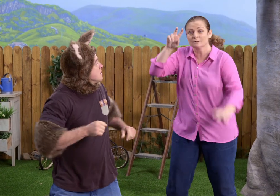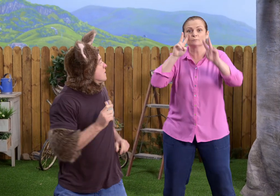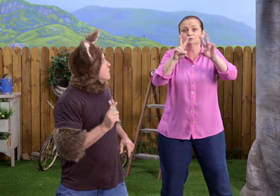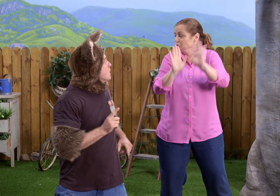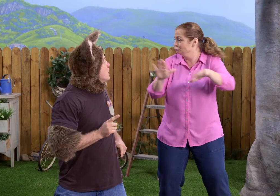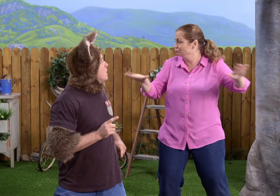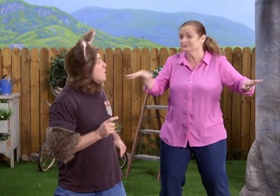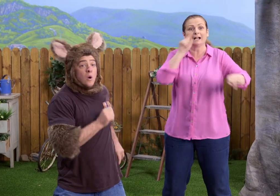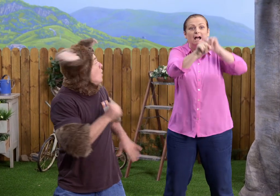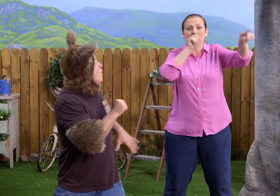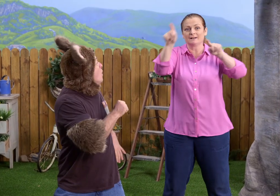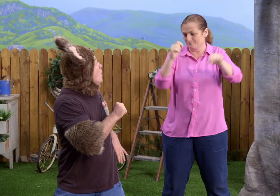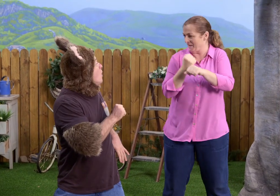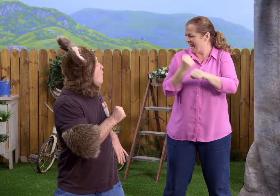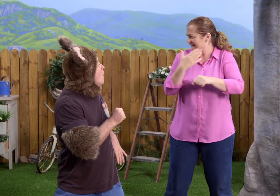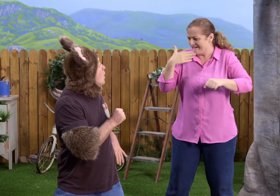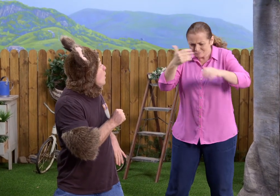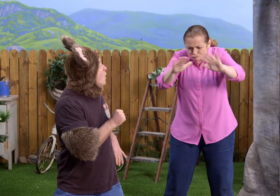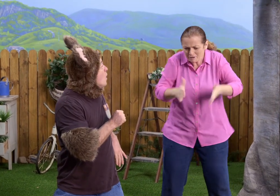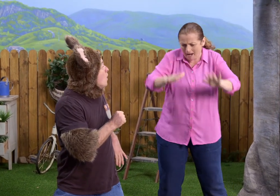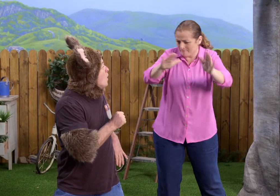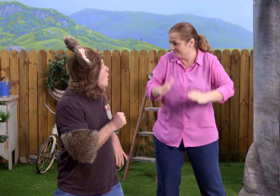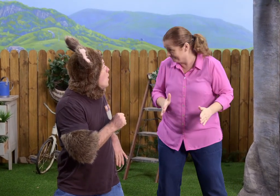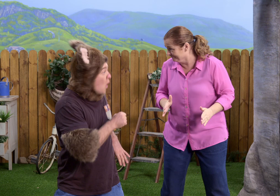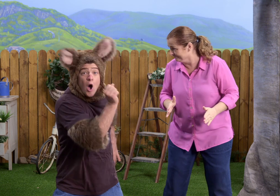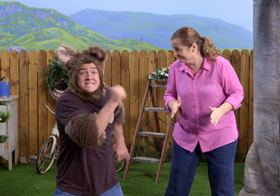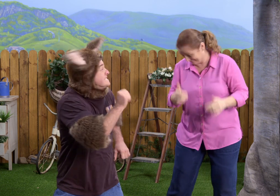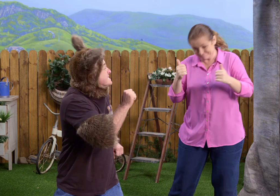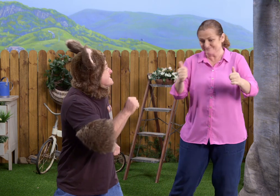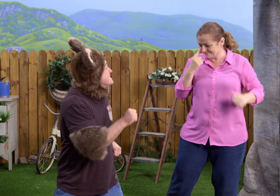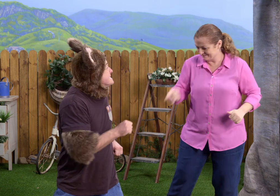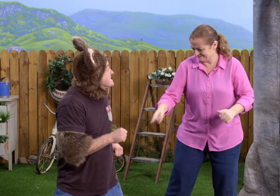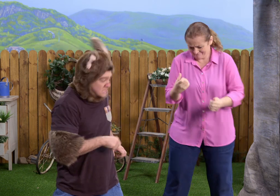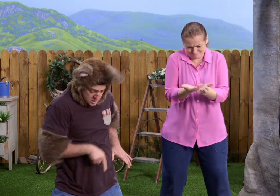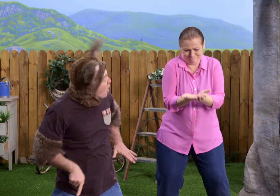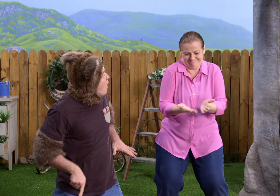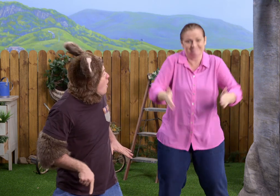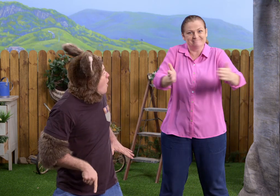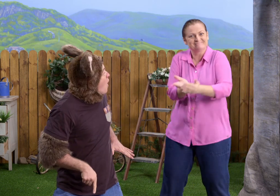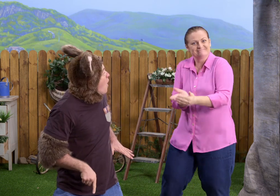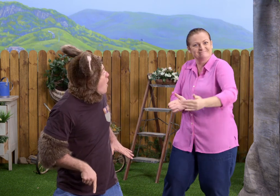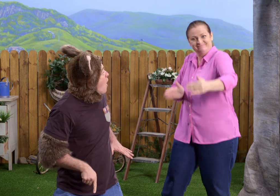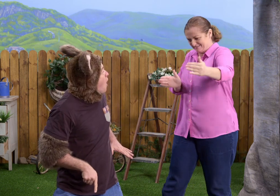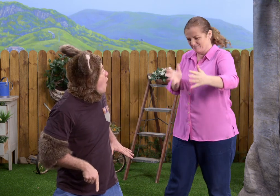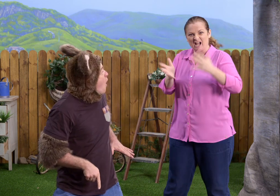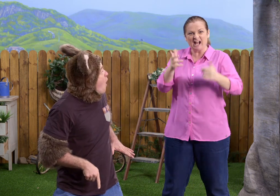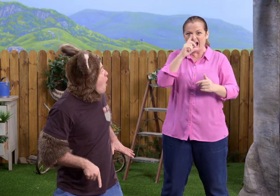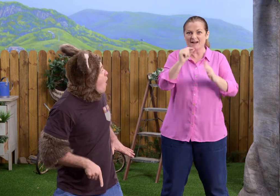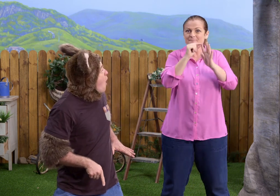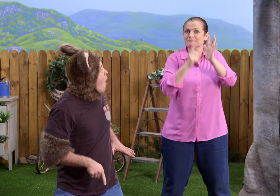do you remember watching the children making those lovely shapes? Yeah. You see, this is hollow. That means